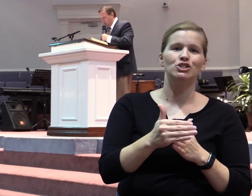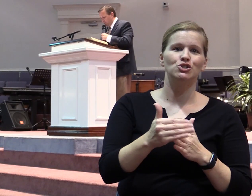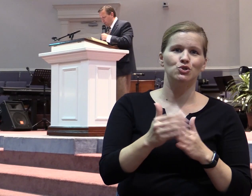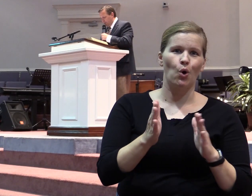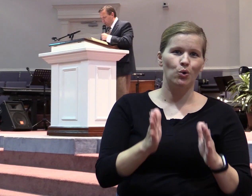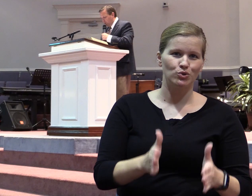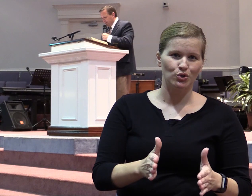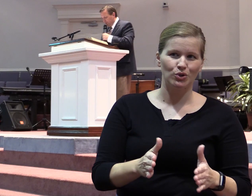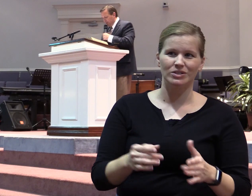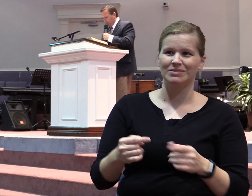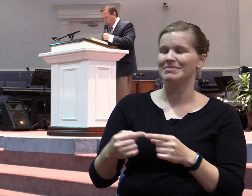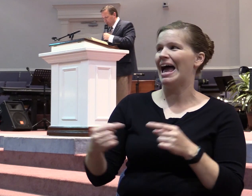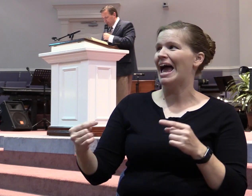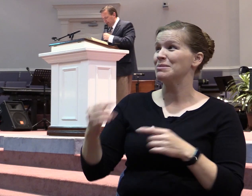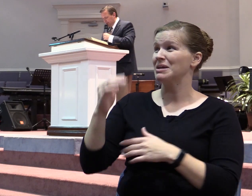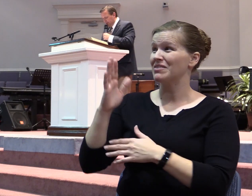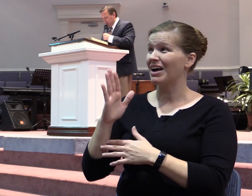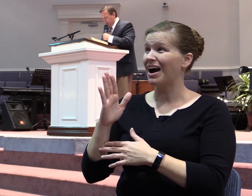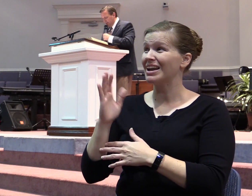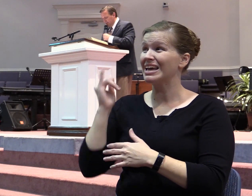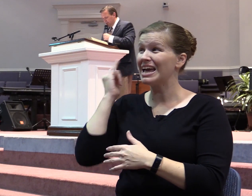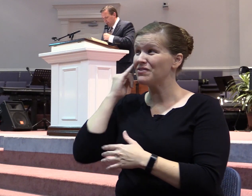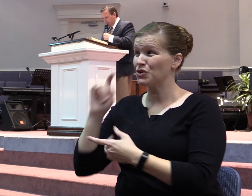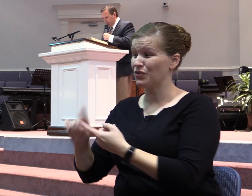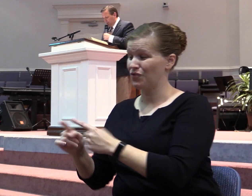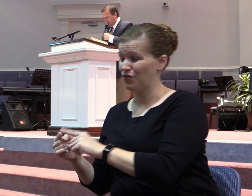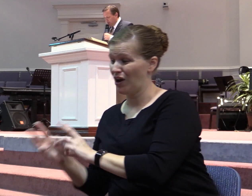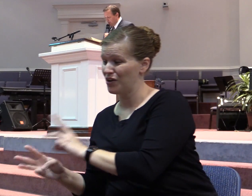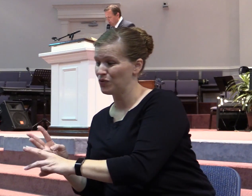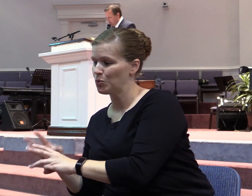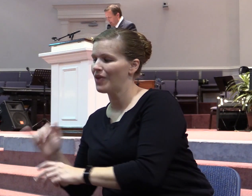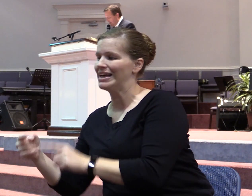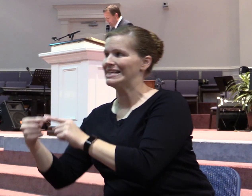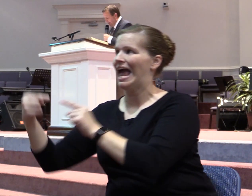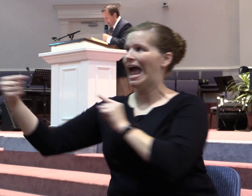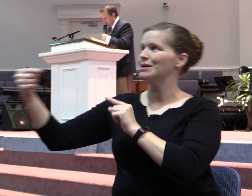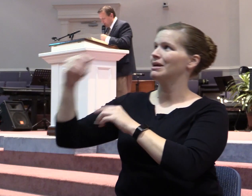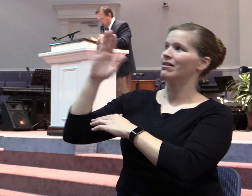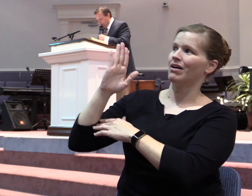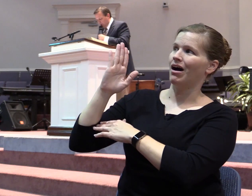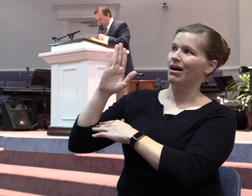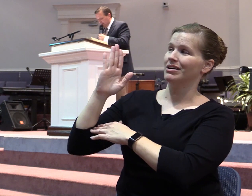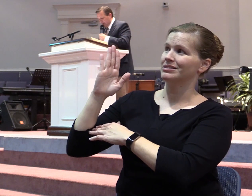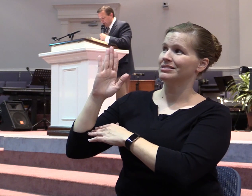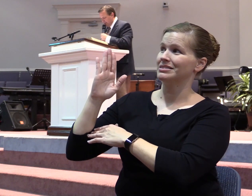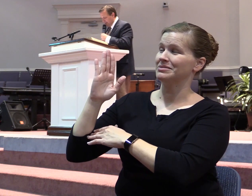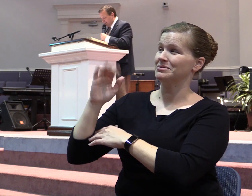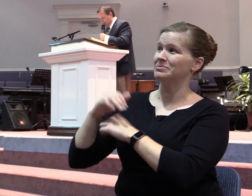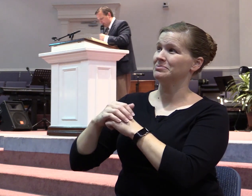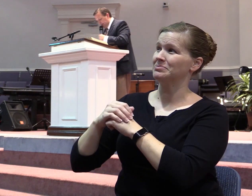Whosoever therefore be a friend of the world is the enemy of God? Do you think that the scripture saith in vain, the spirit that dwelleth in us lusteth to